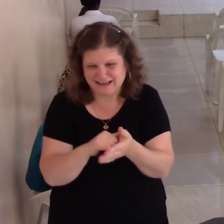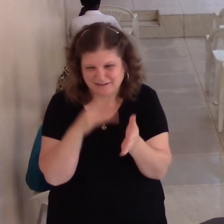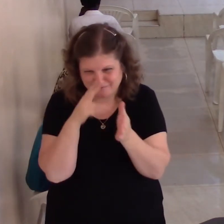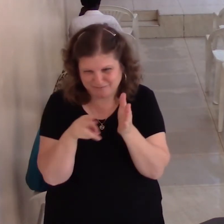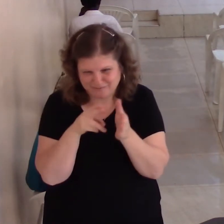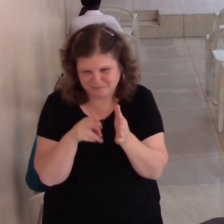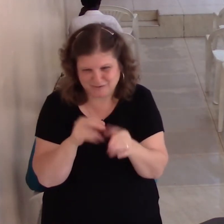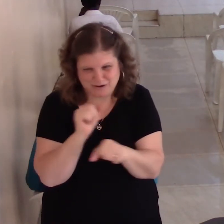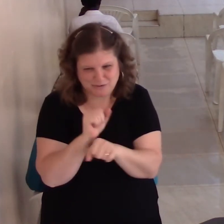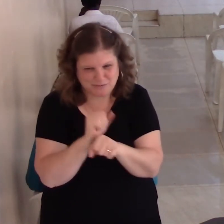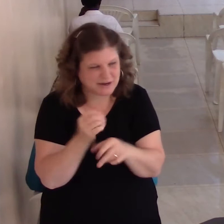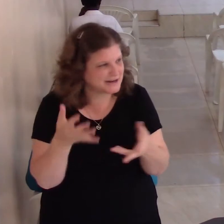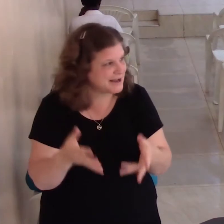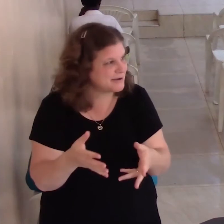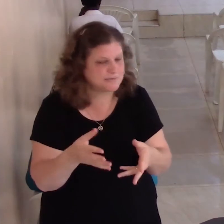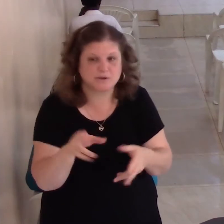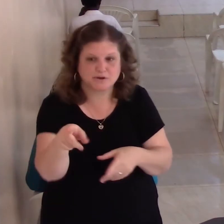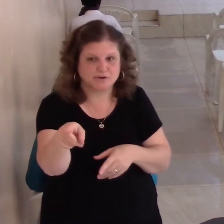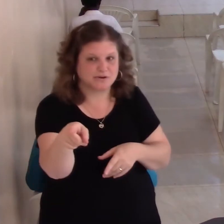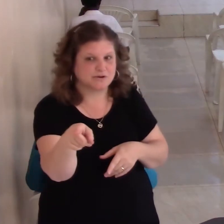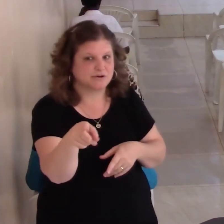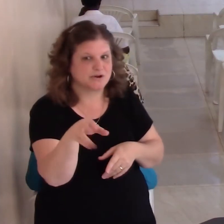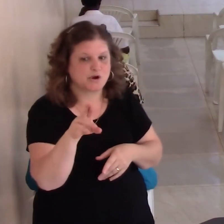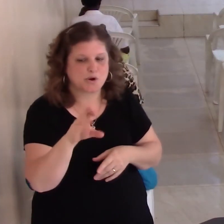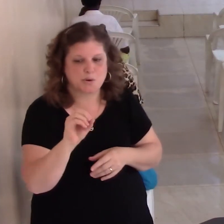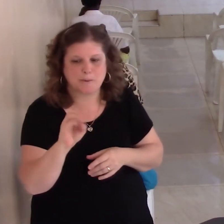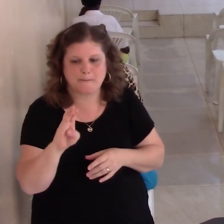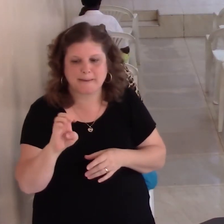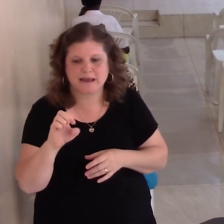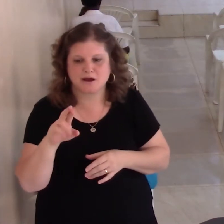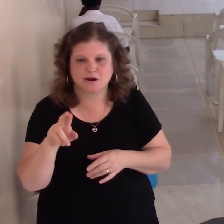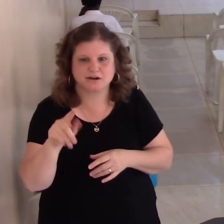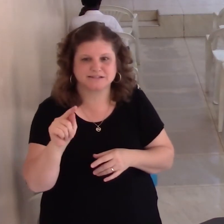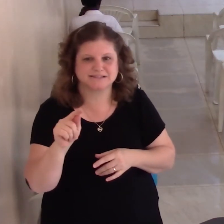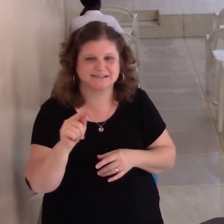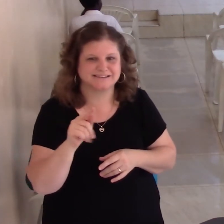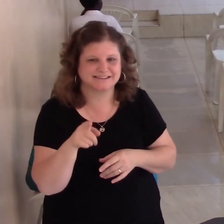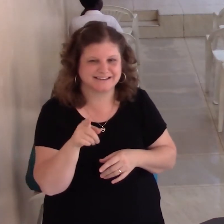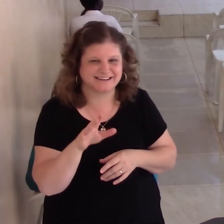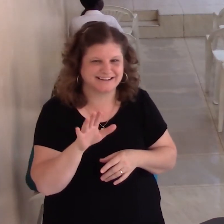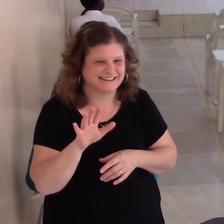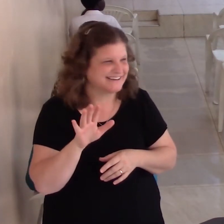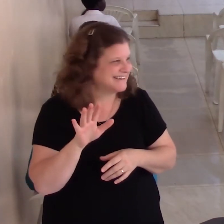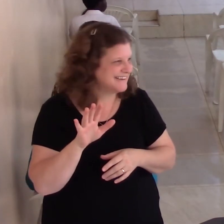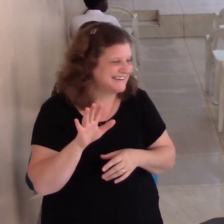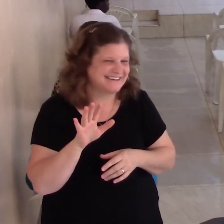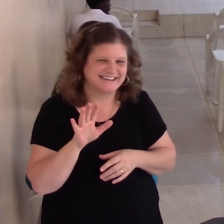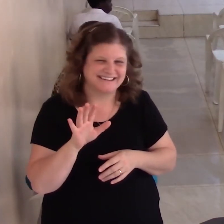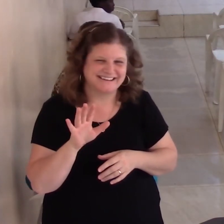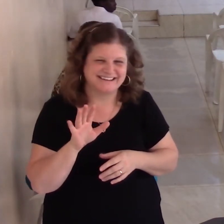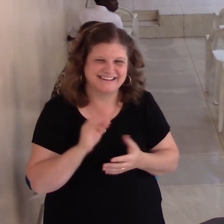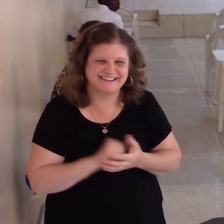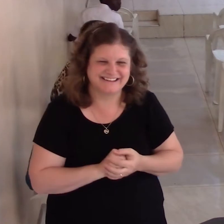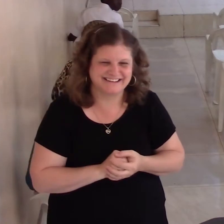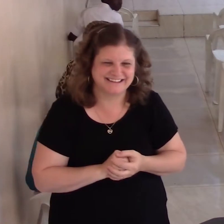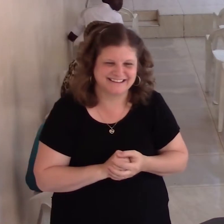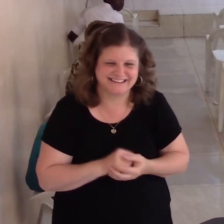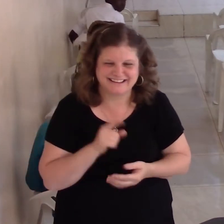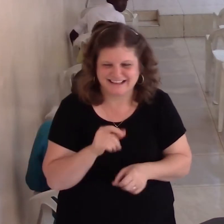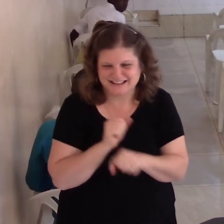met Brother Robert. Who's Brother Robert? He said, raise your hand. Look back there in the back. That's Brother Robert. He's working for our